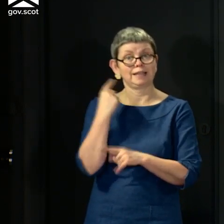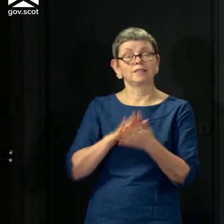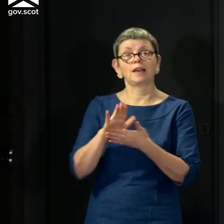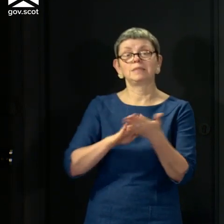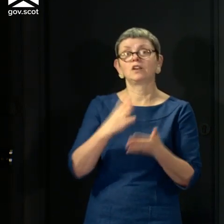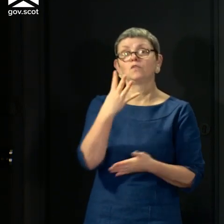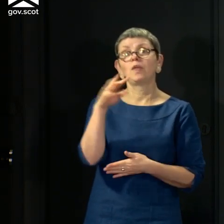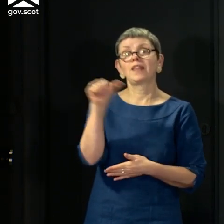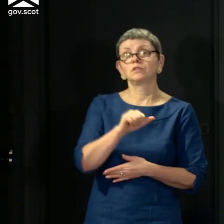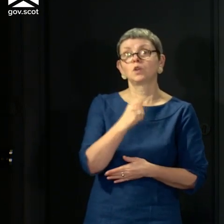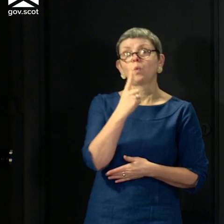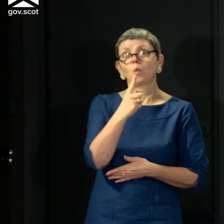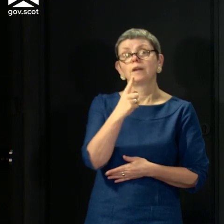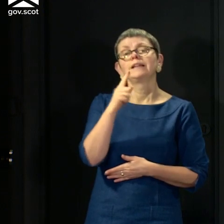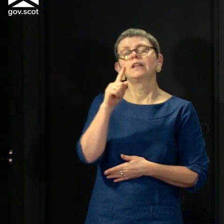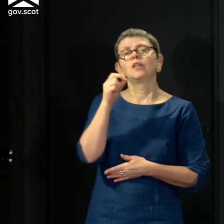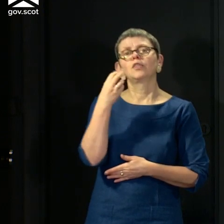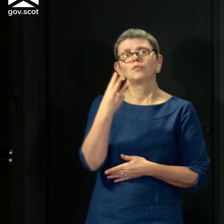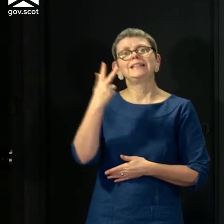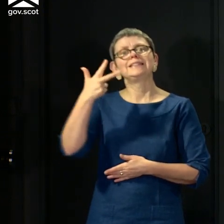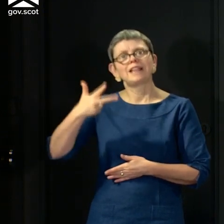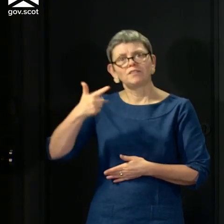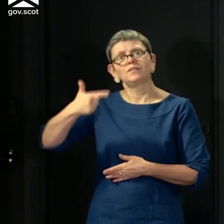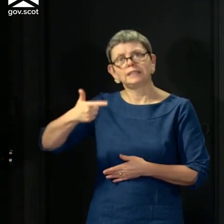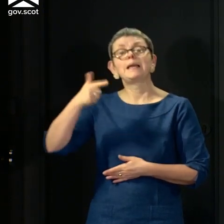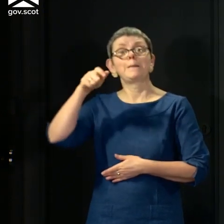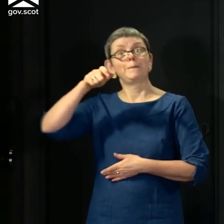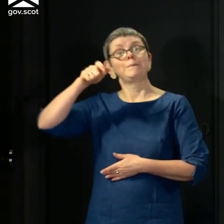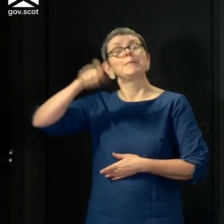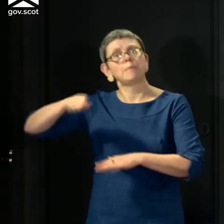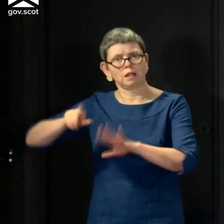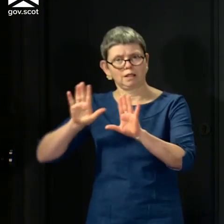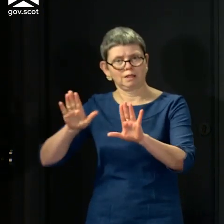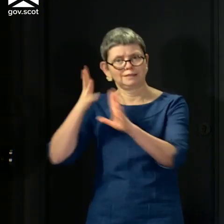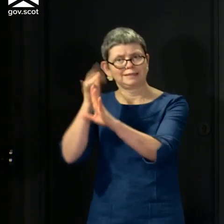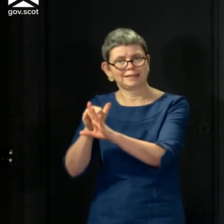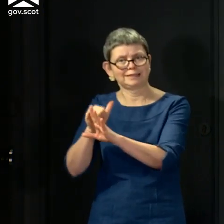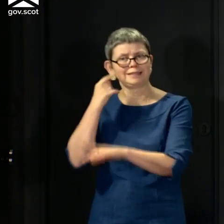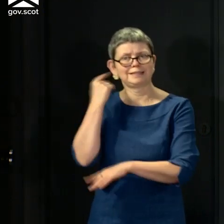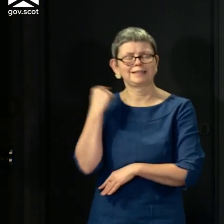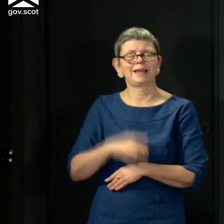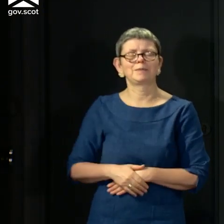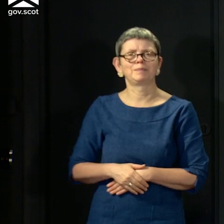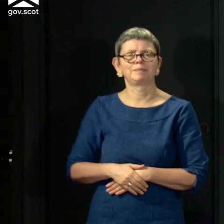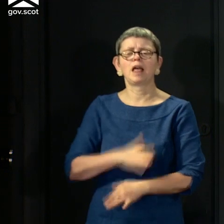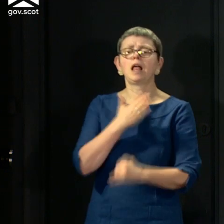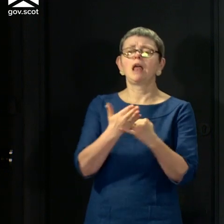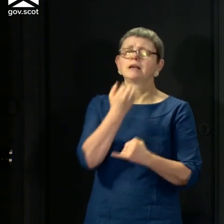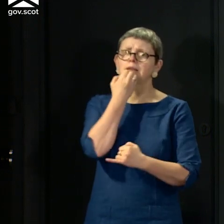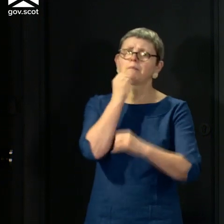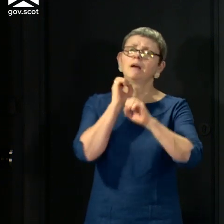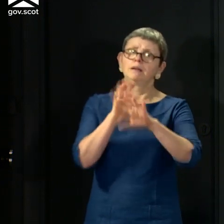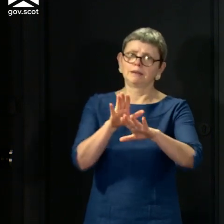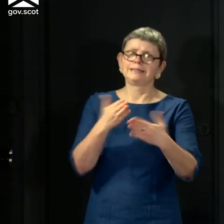,187 people who were tested. The final statistic you'll glad to hear I want to give you relates